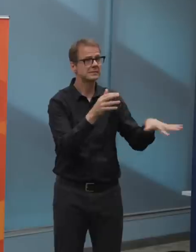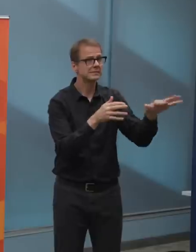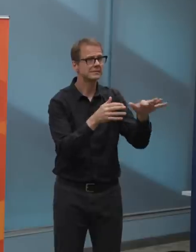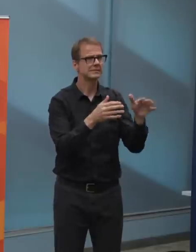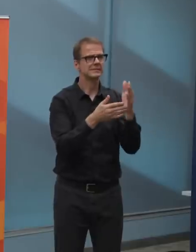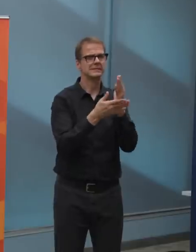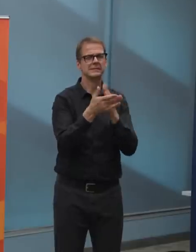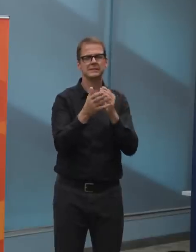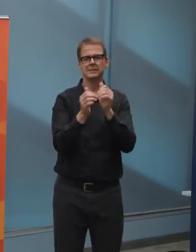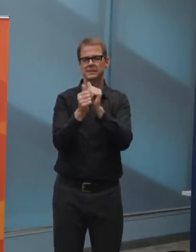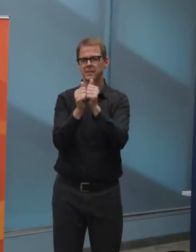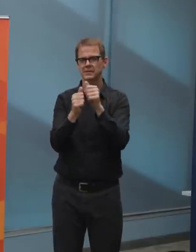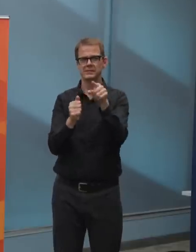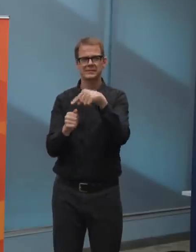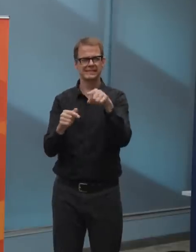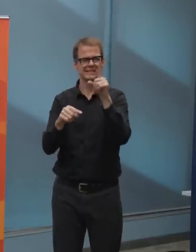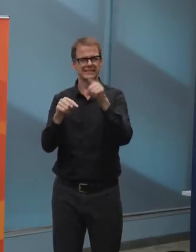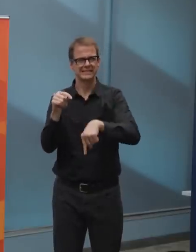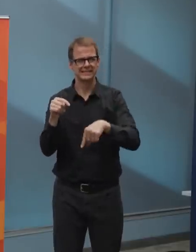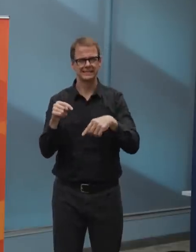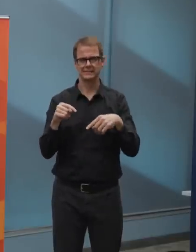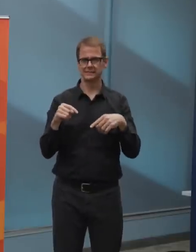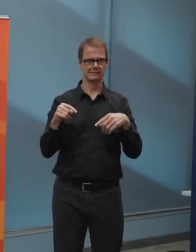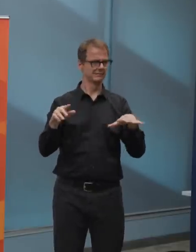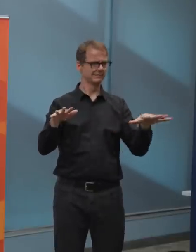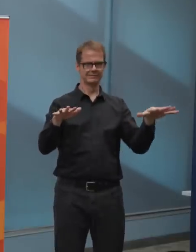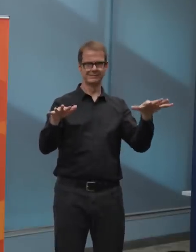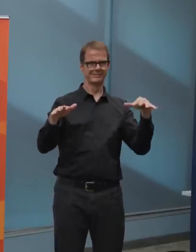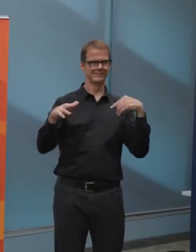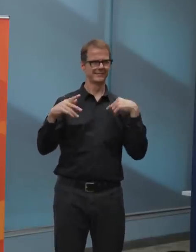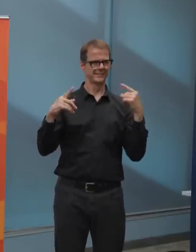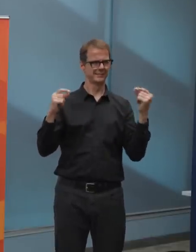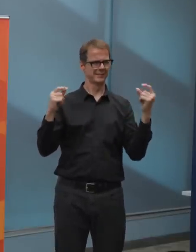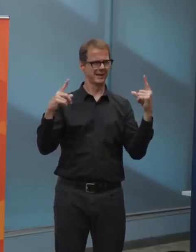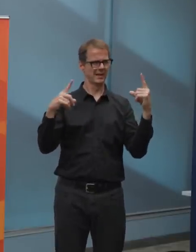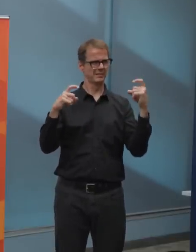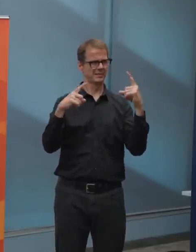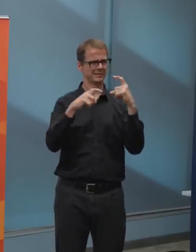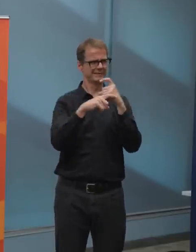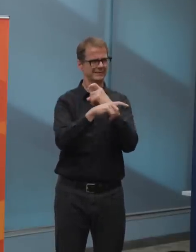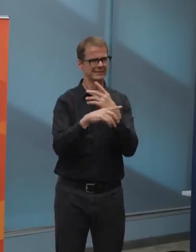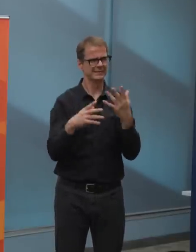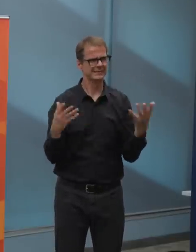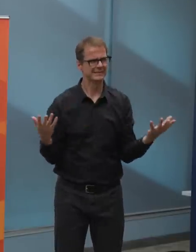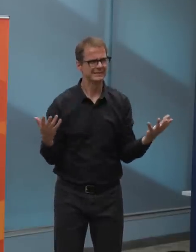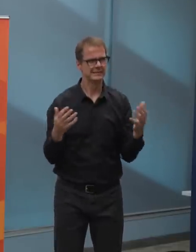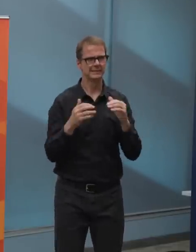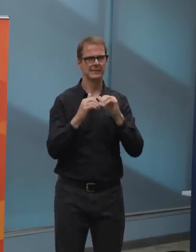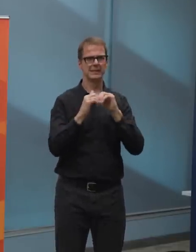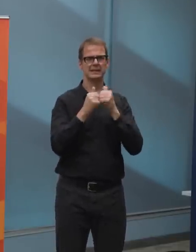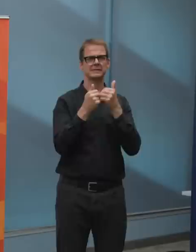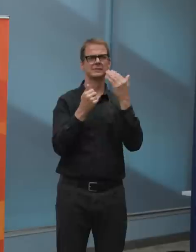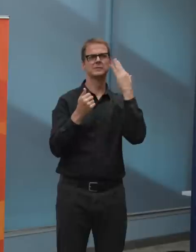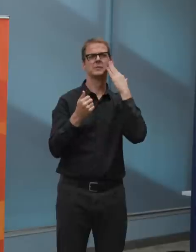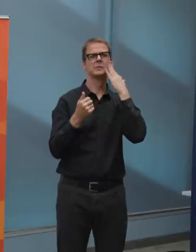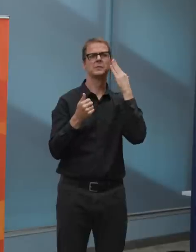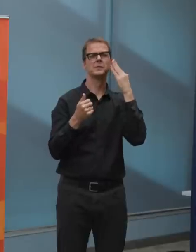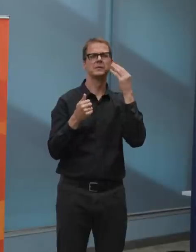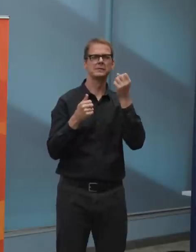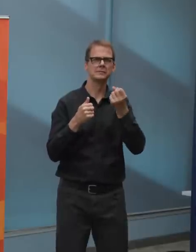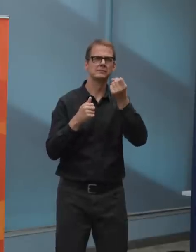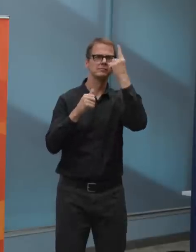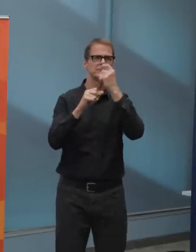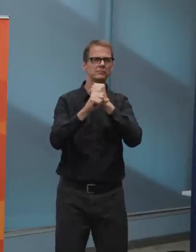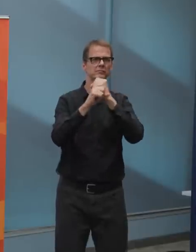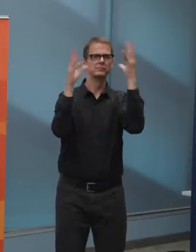stuff. How do you expect folks to follow these rules closely and properly? So I think each one